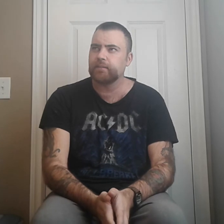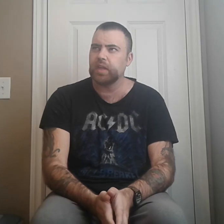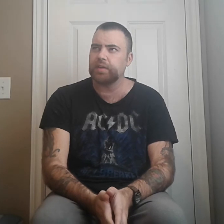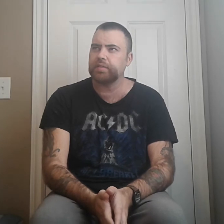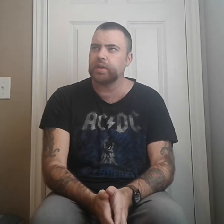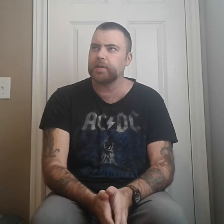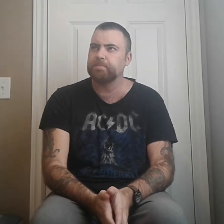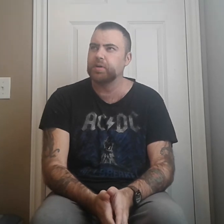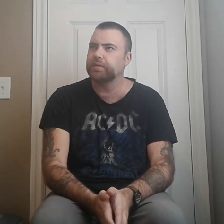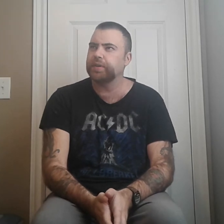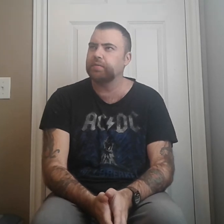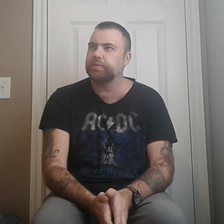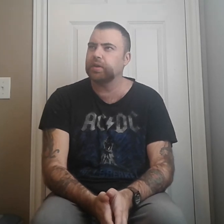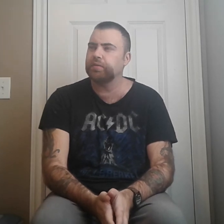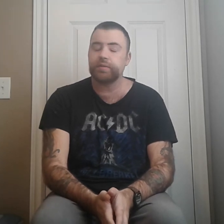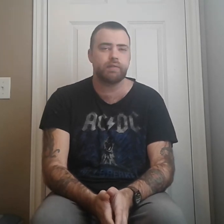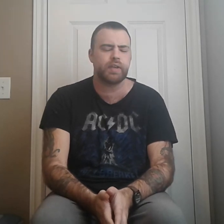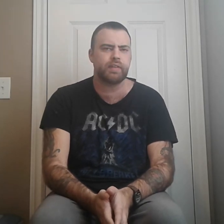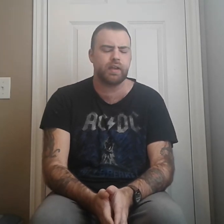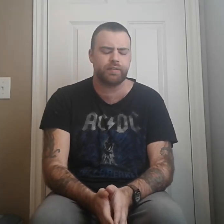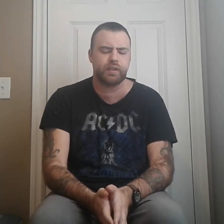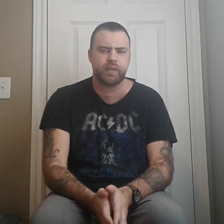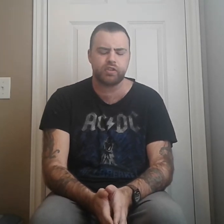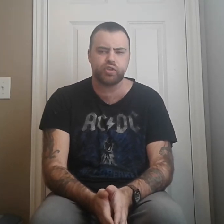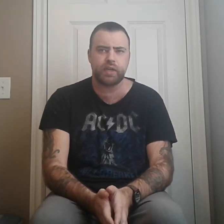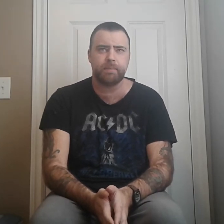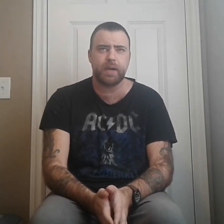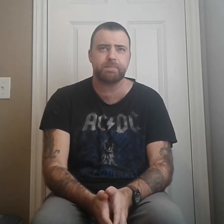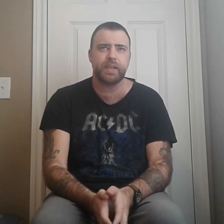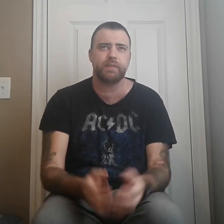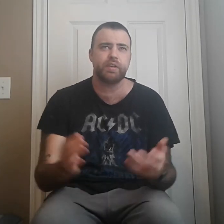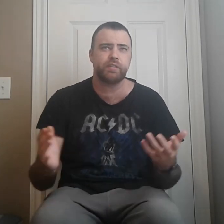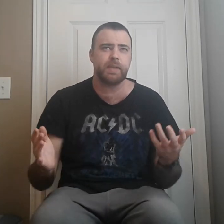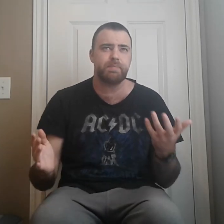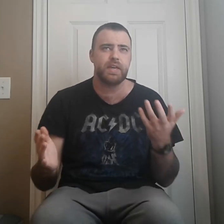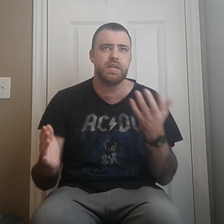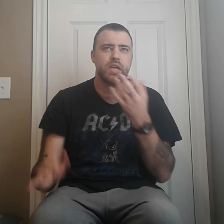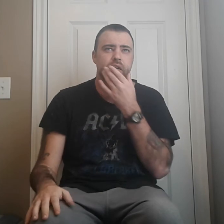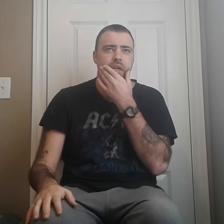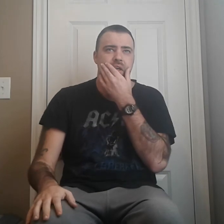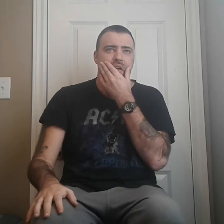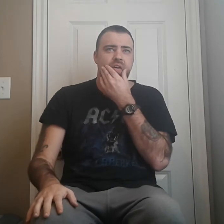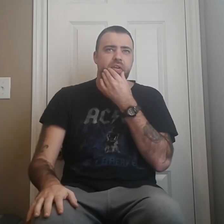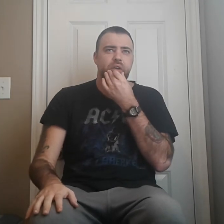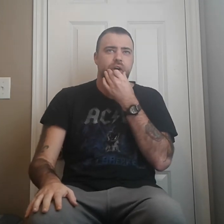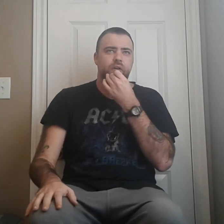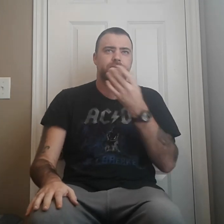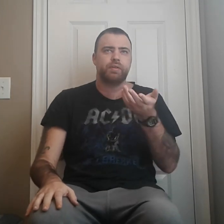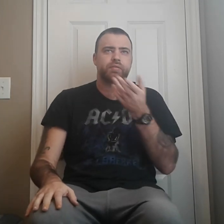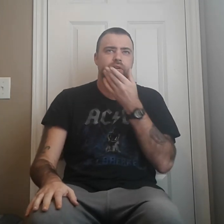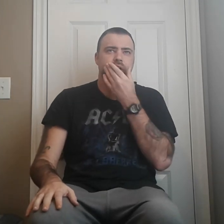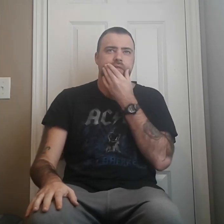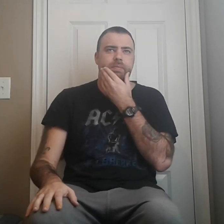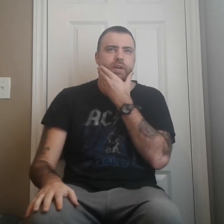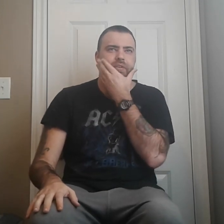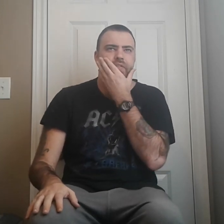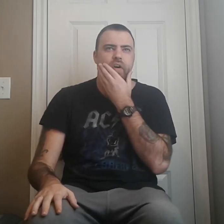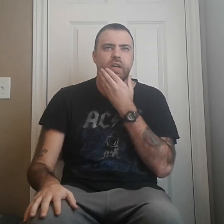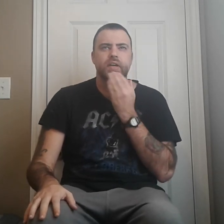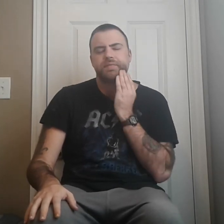classic movie review, something like that, I think that should come up. Like, if you type in, you know, 420 Express Dawn of